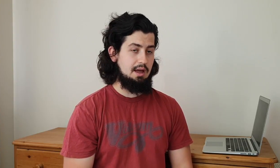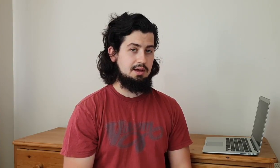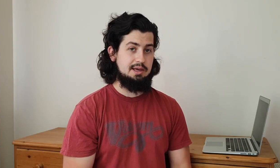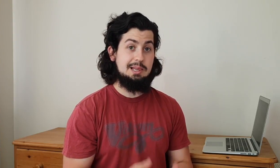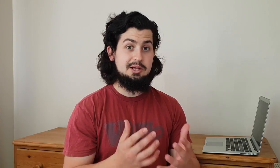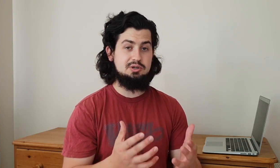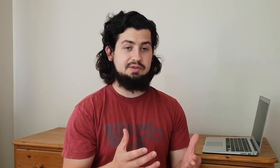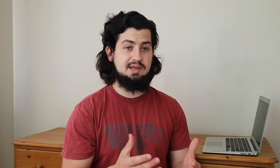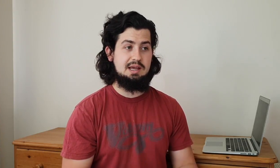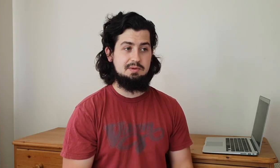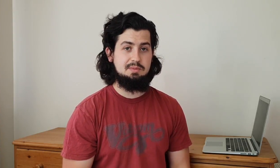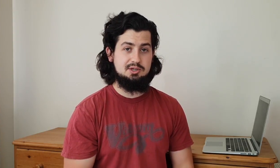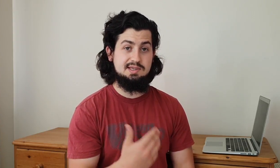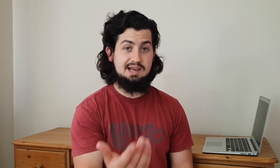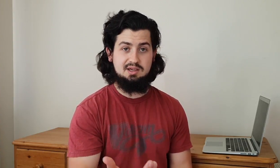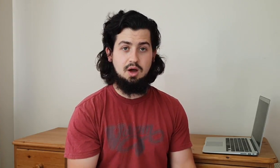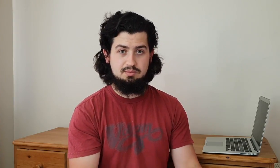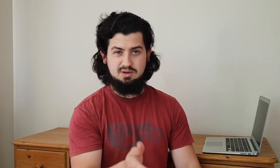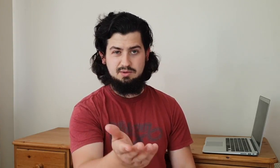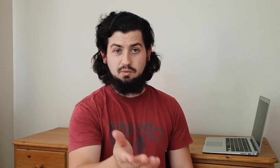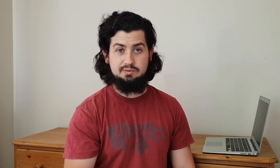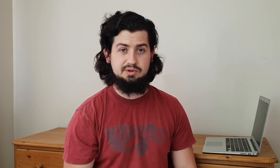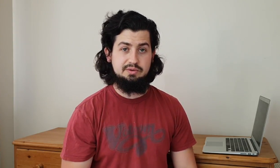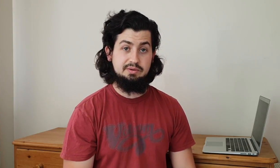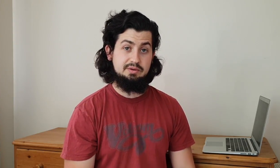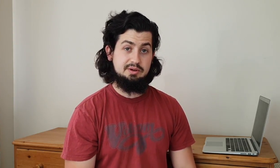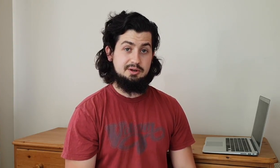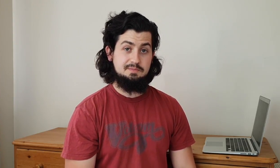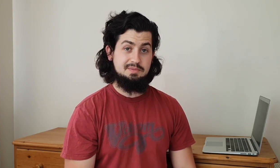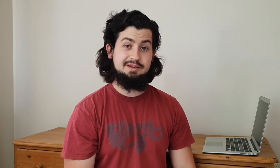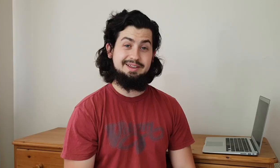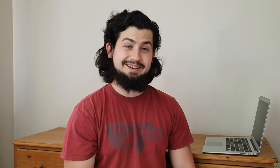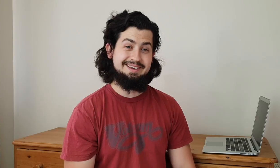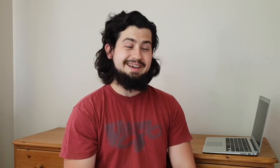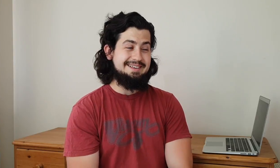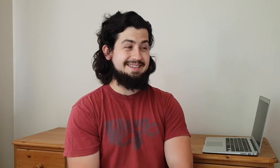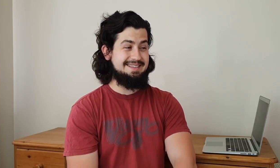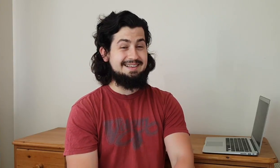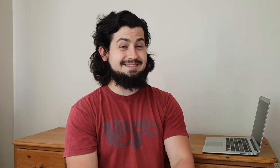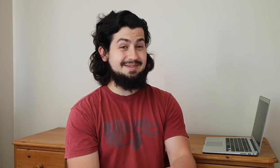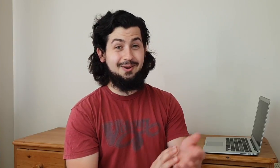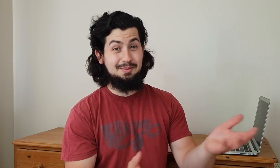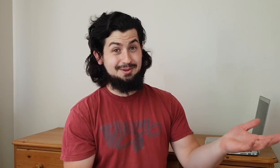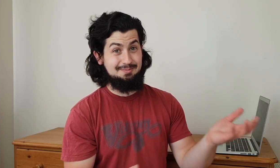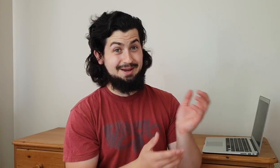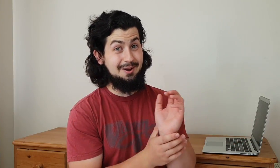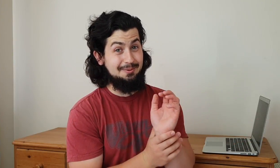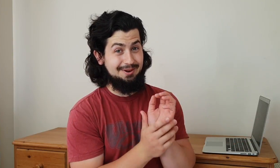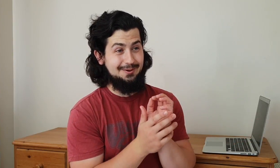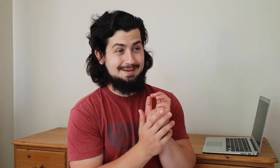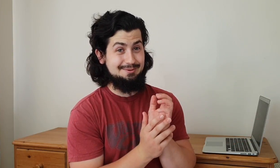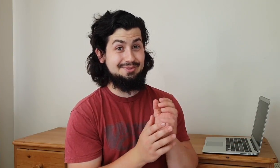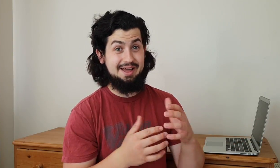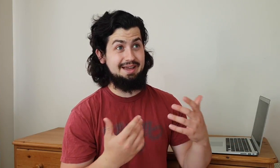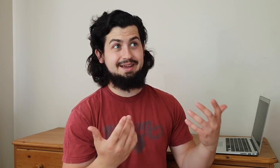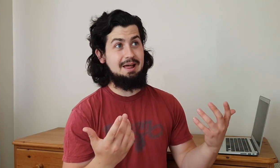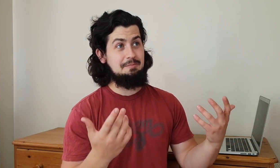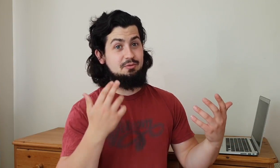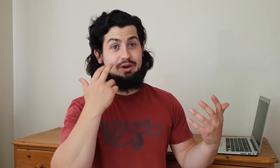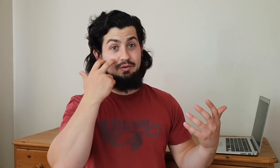is literally the same as me just telling you i'm annoyed with you like so that's something a lot of people don't pick up on a lot of people think for whatever